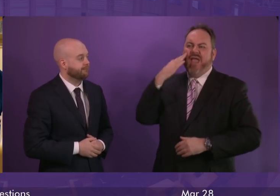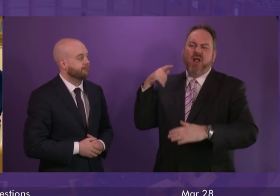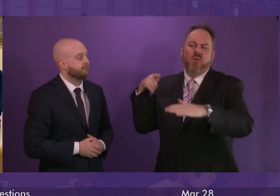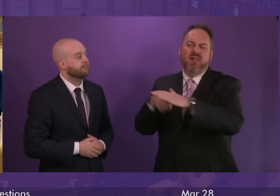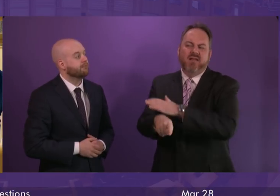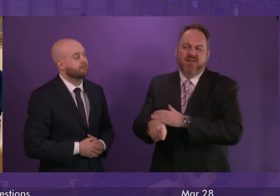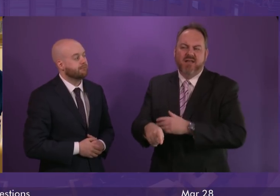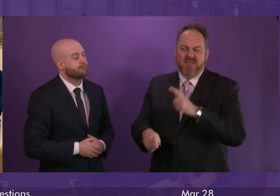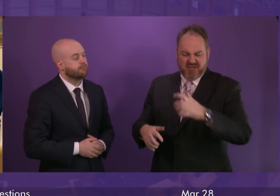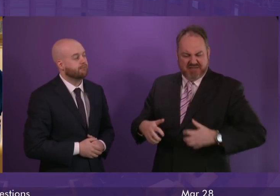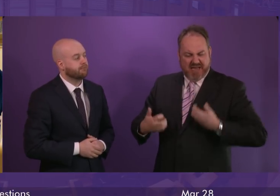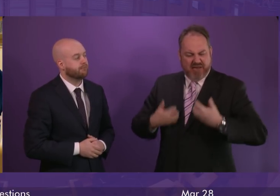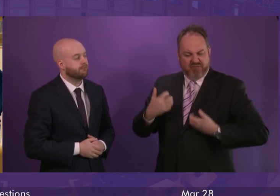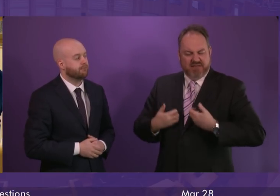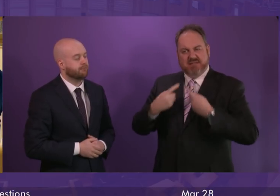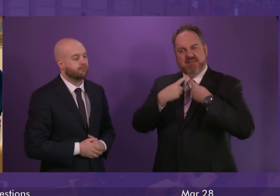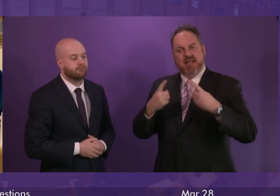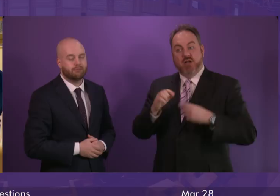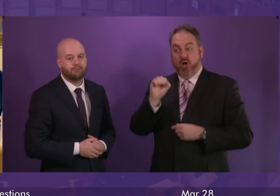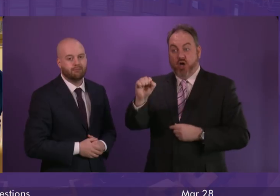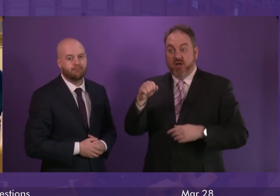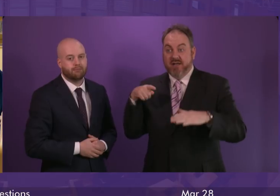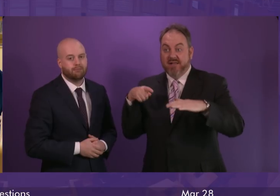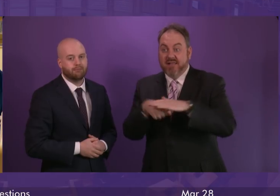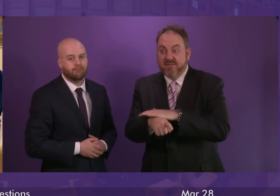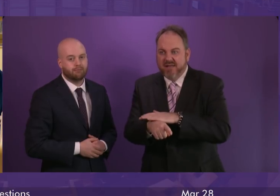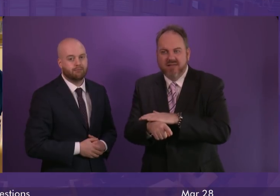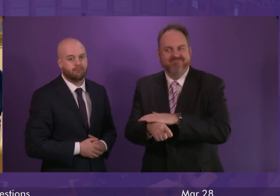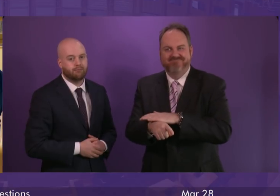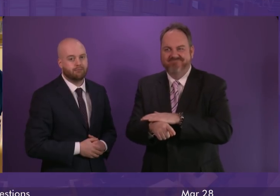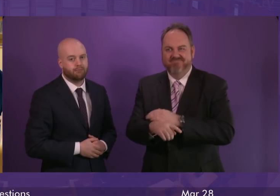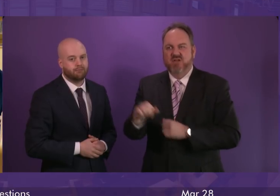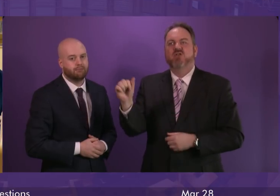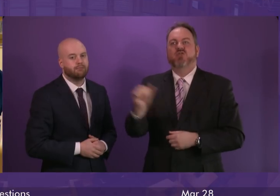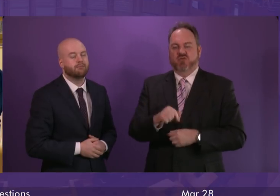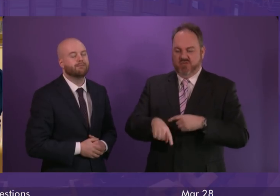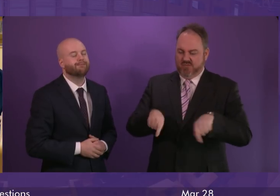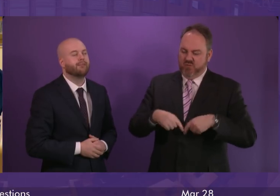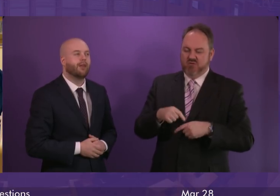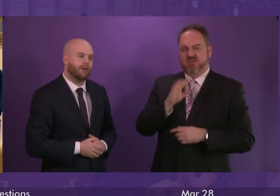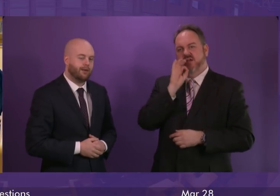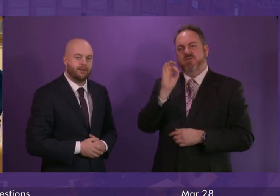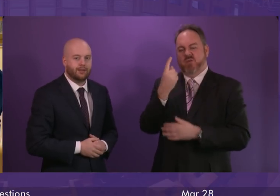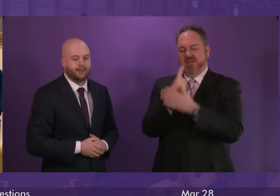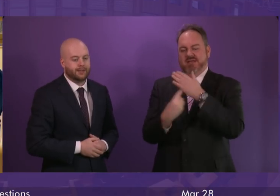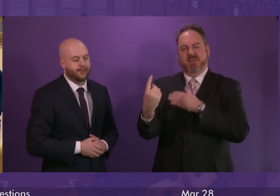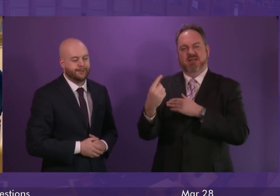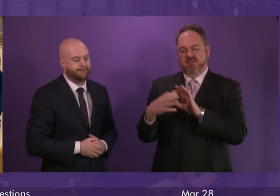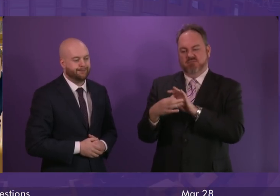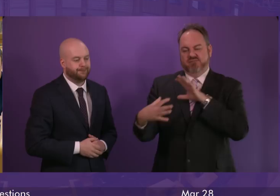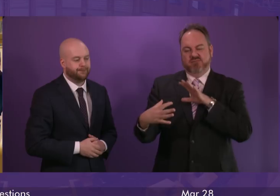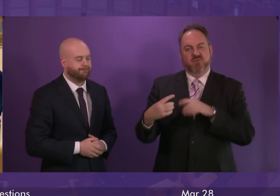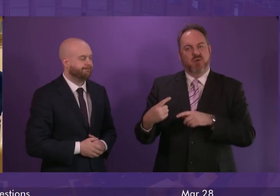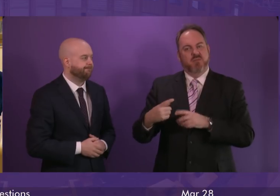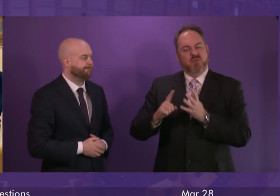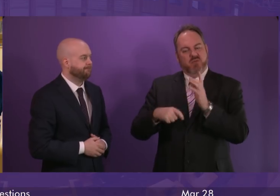She angrily then declares that the Prime Minister's decision to go, you guessed it, makes the case for independence. Full outrage, grievance, her